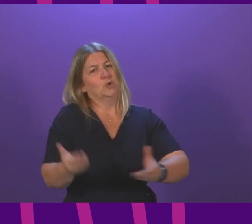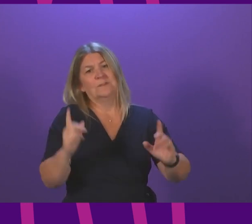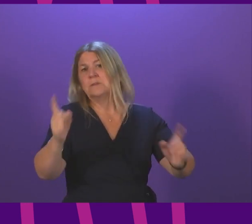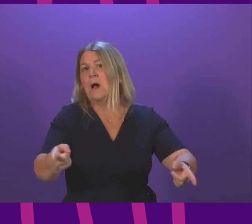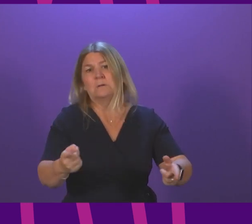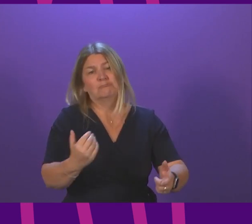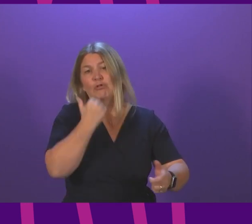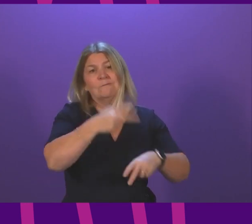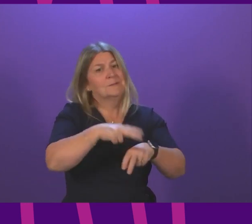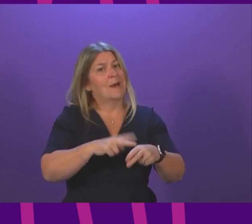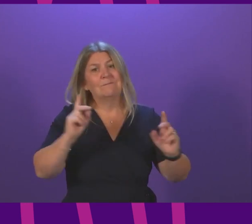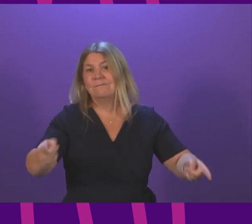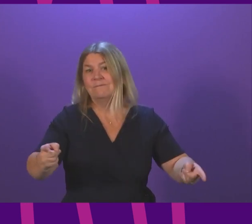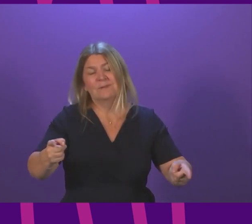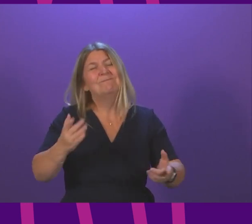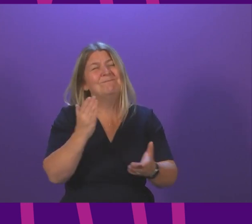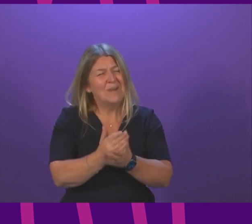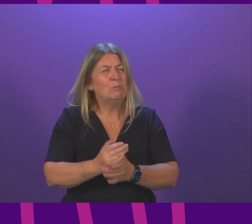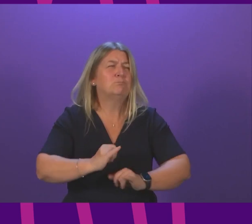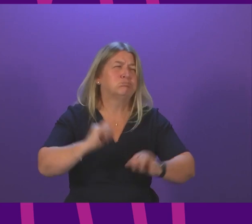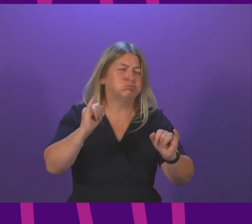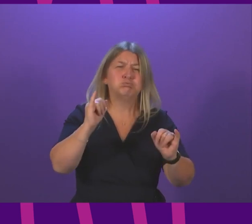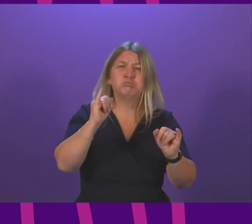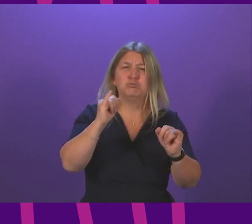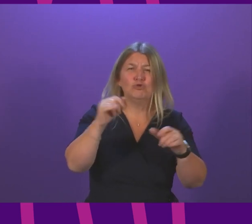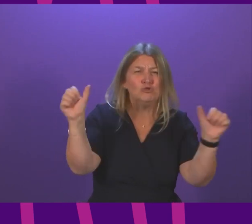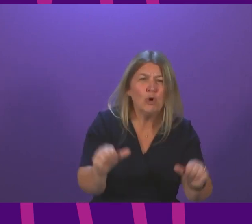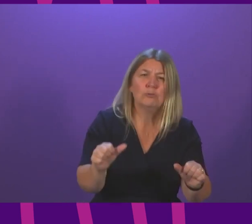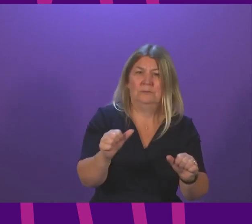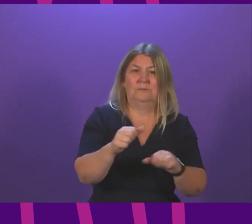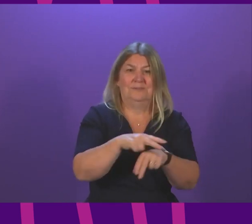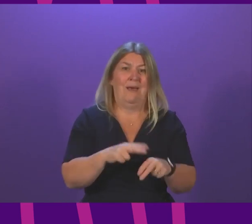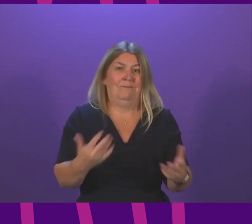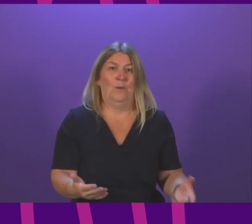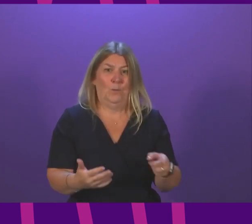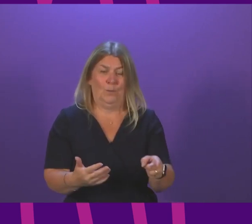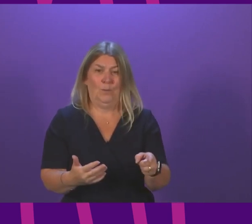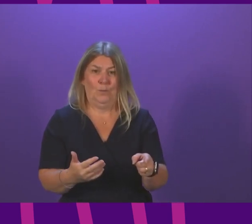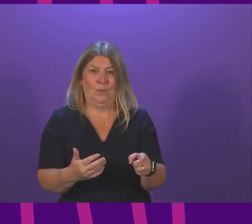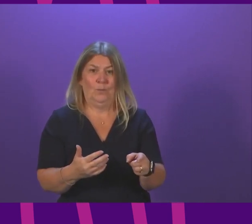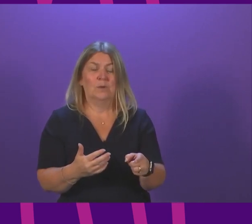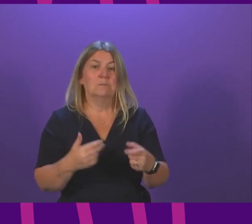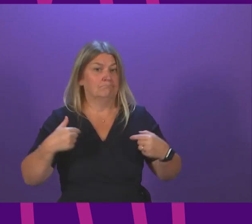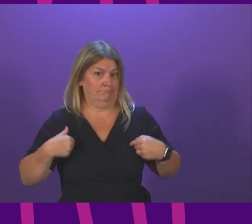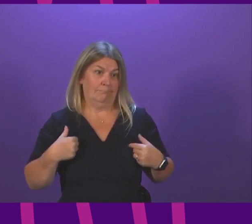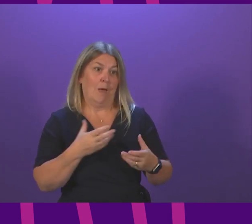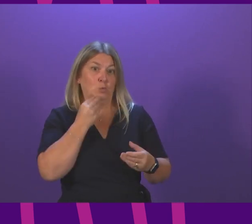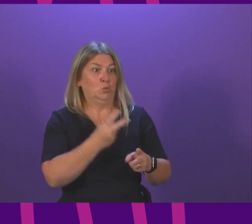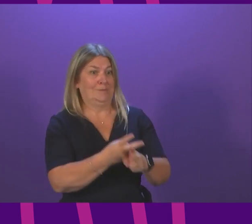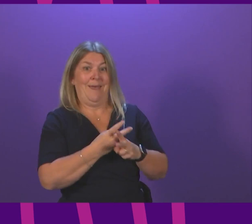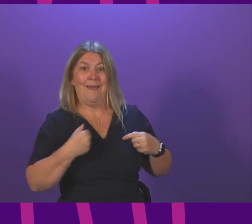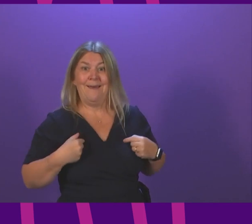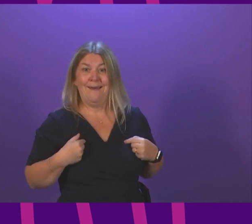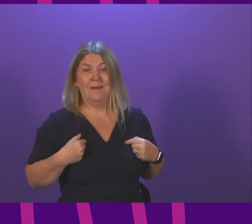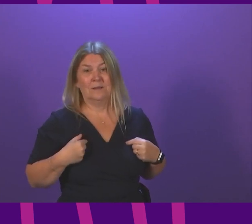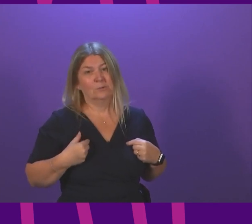what has been described as a critical shortage of care workers a shortage I as a care user am acutely aware of does